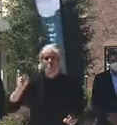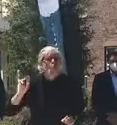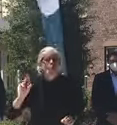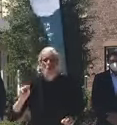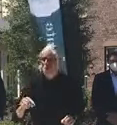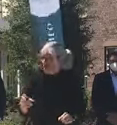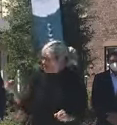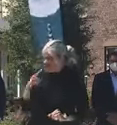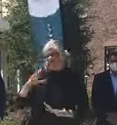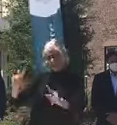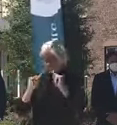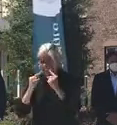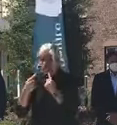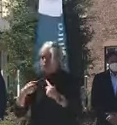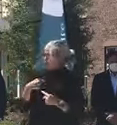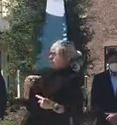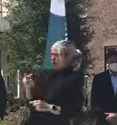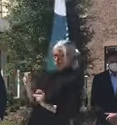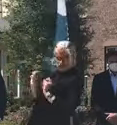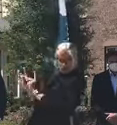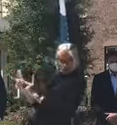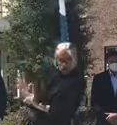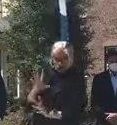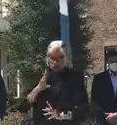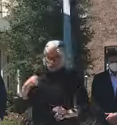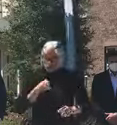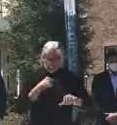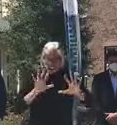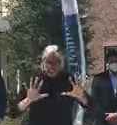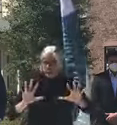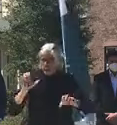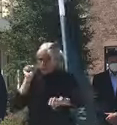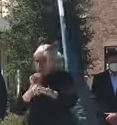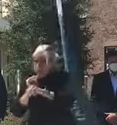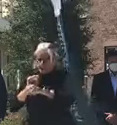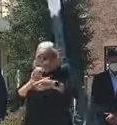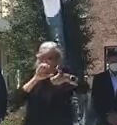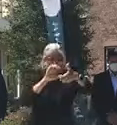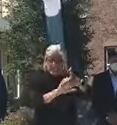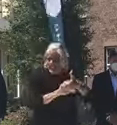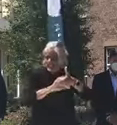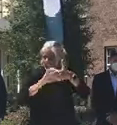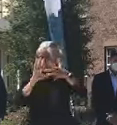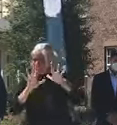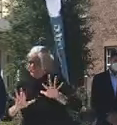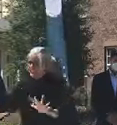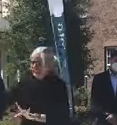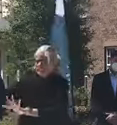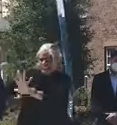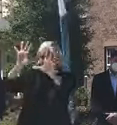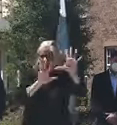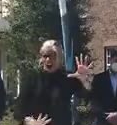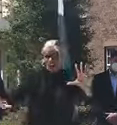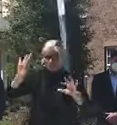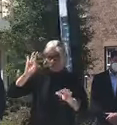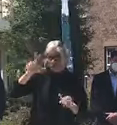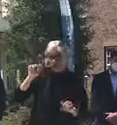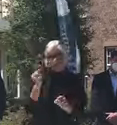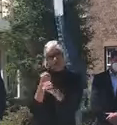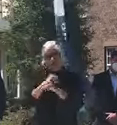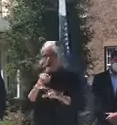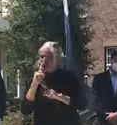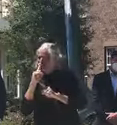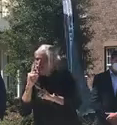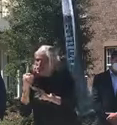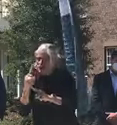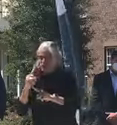And we have worked in collaboration around this state to make sure that front and center, we